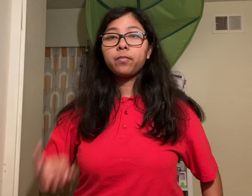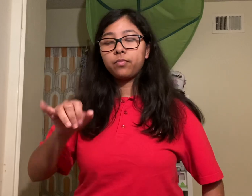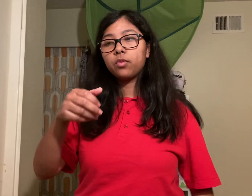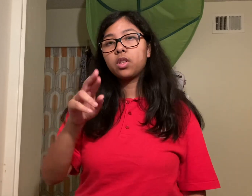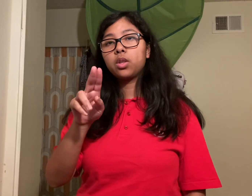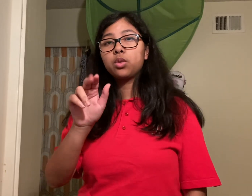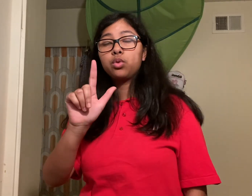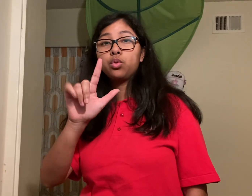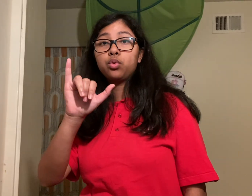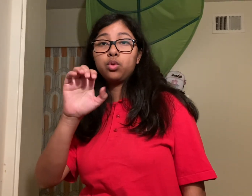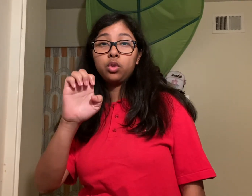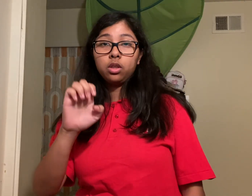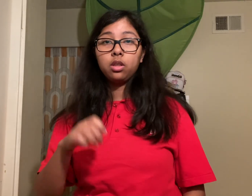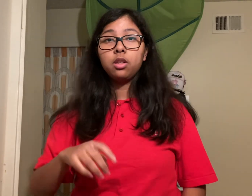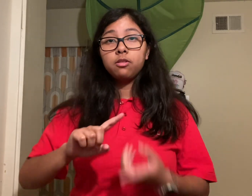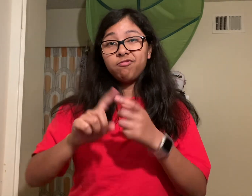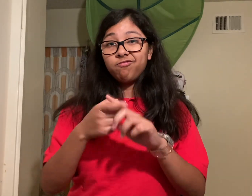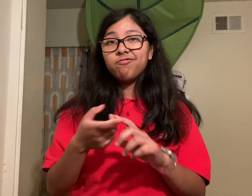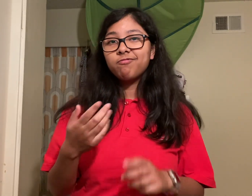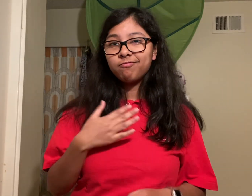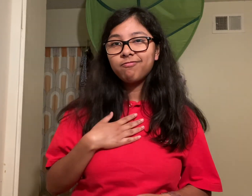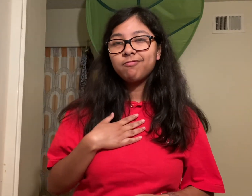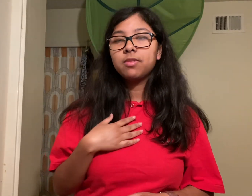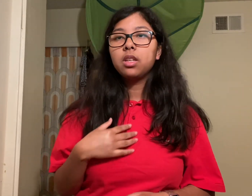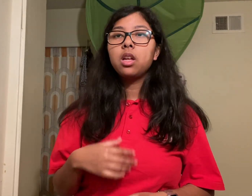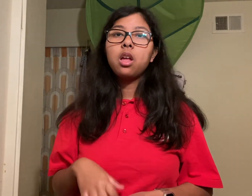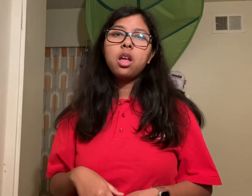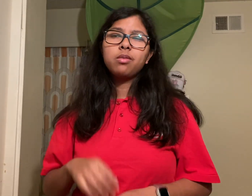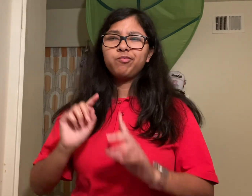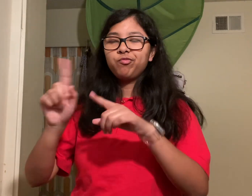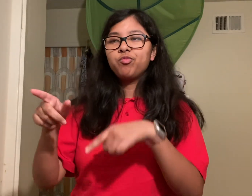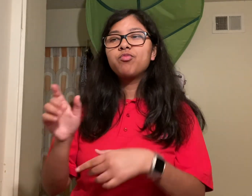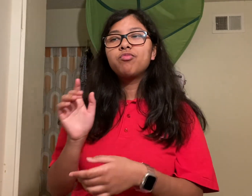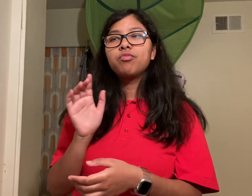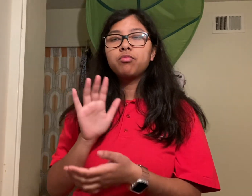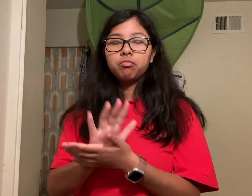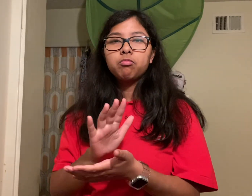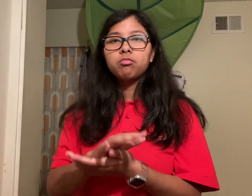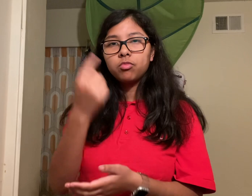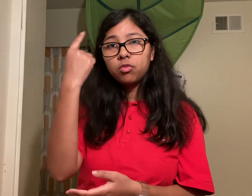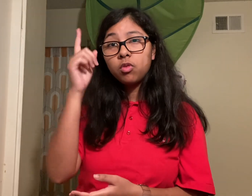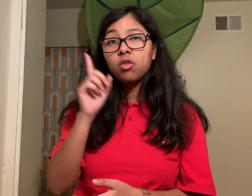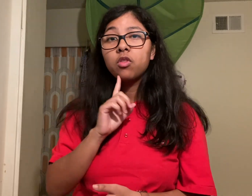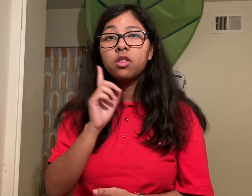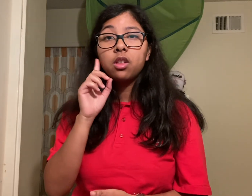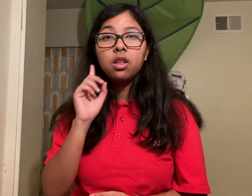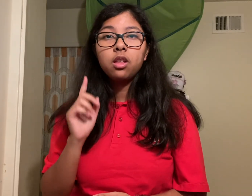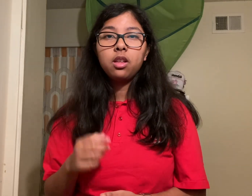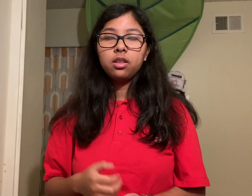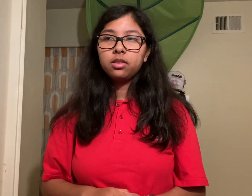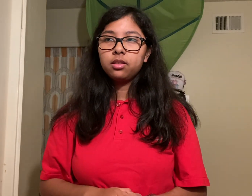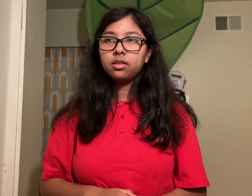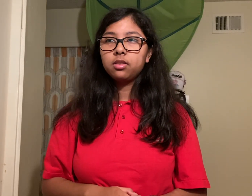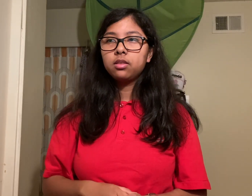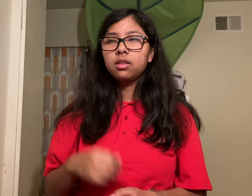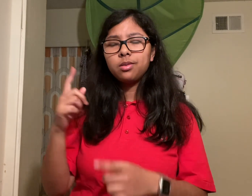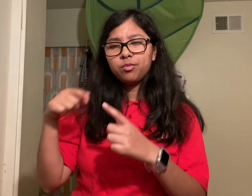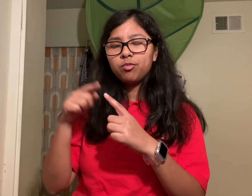mine used to go to the school for the deaf in our hometown while she was enrolled in the school her mom worked there as a tutor